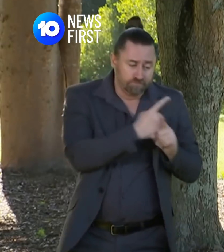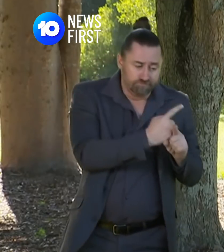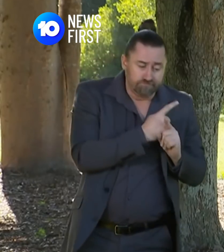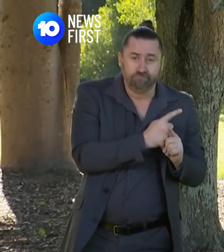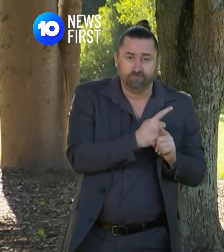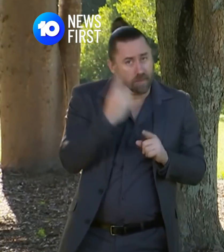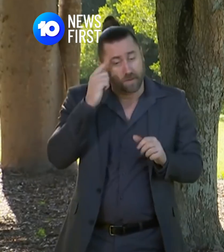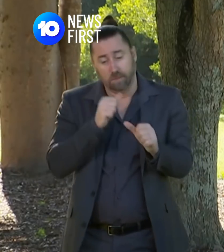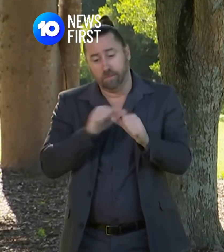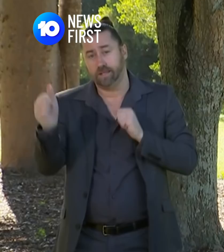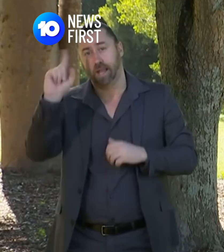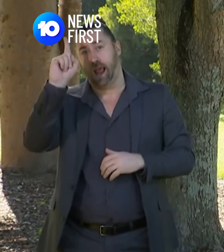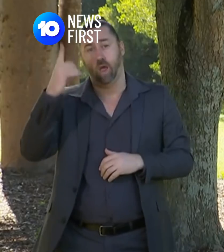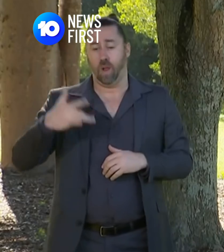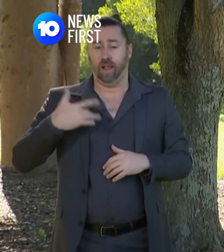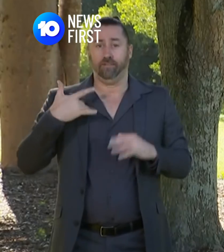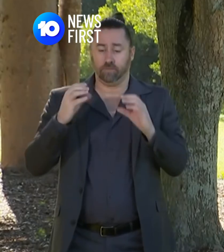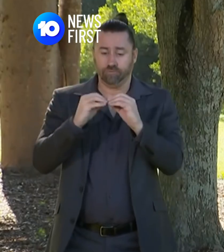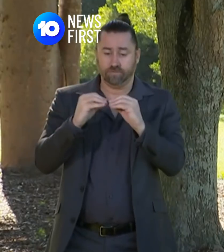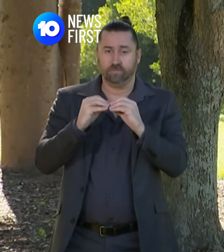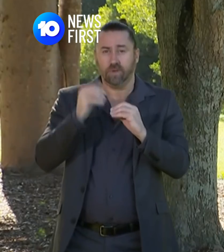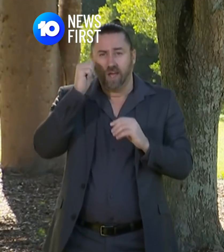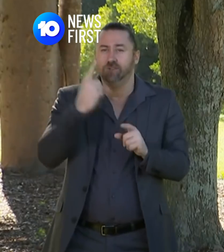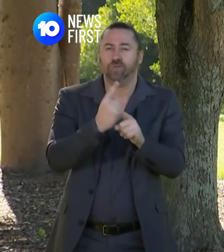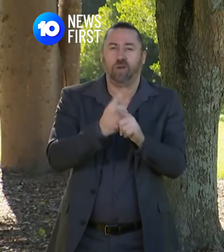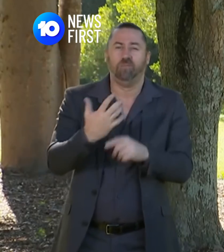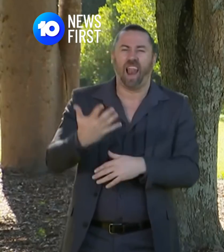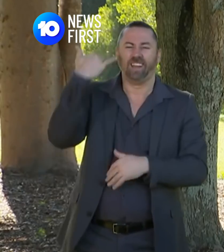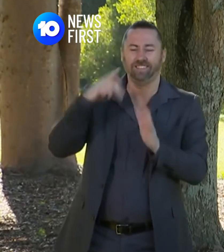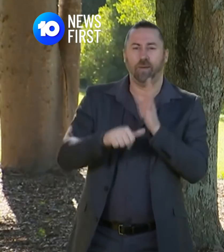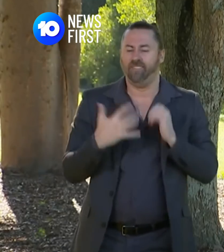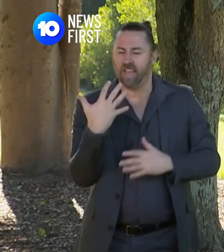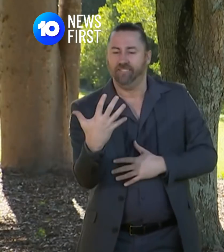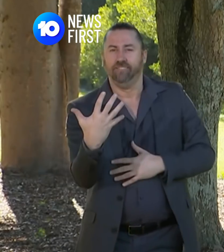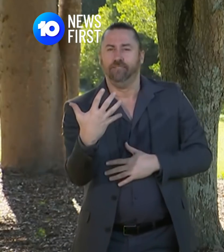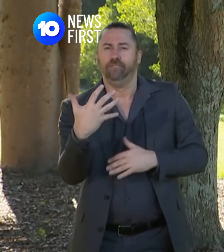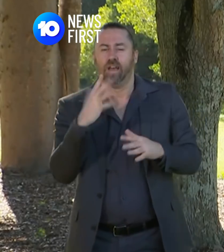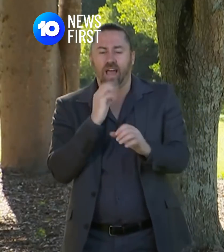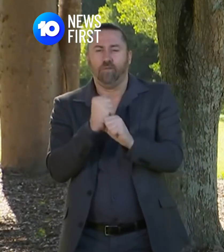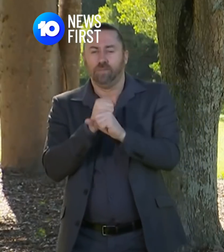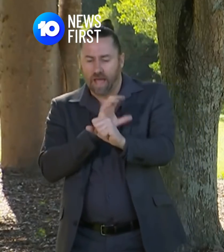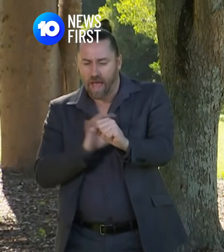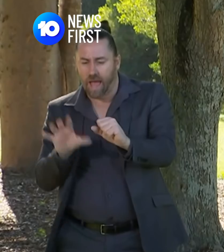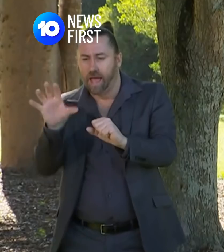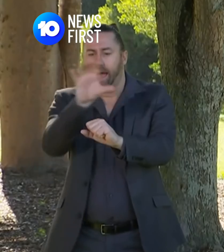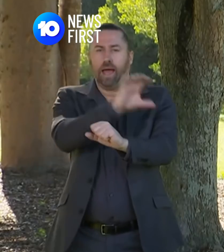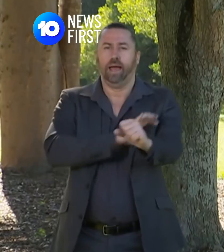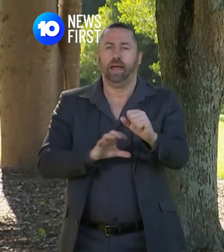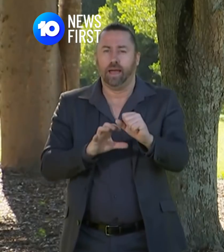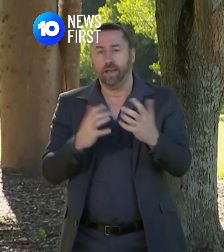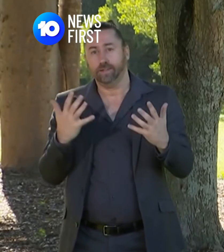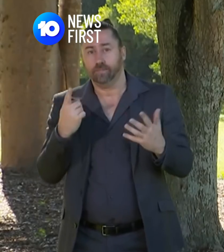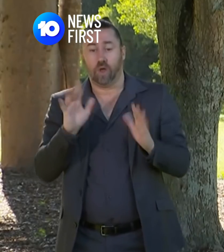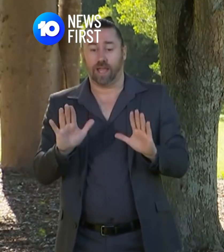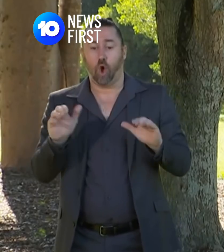need to ask people who live in Greater Brisbane those five local government areas that make up Greater Brisbane to stay